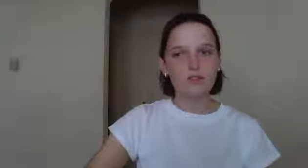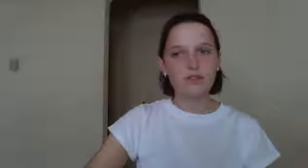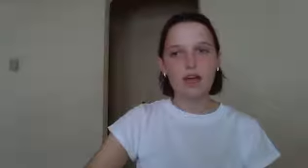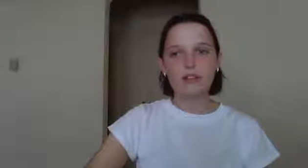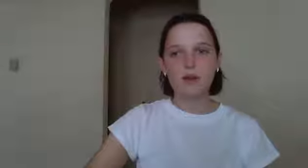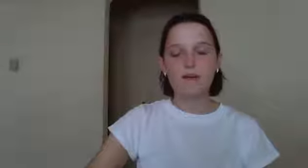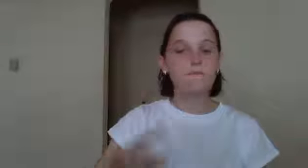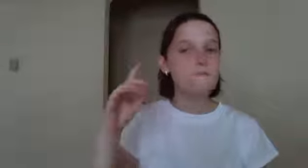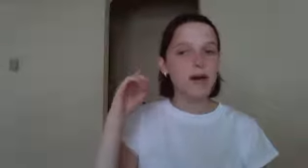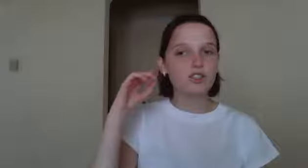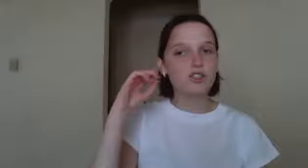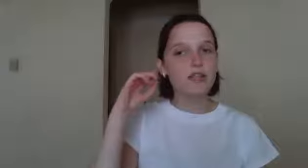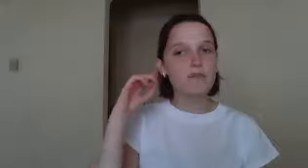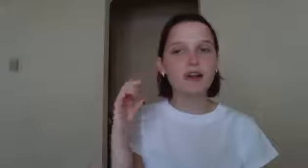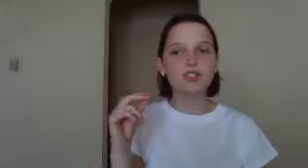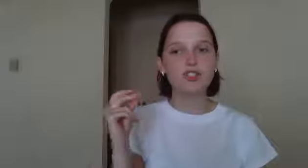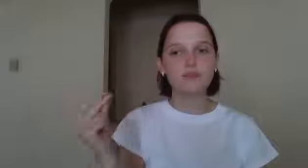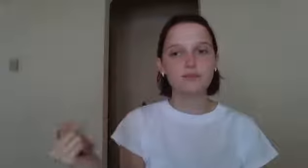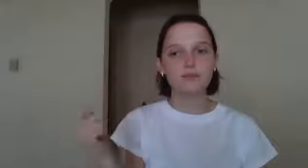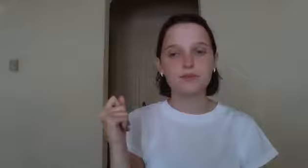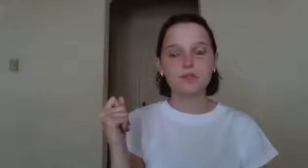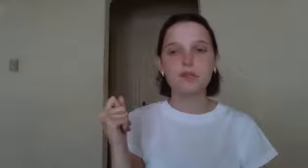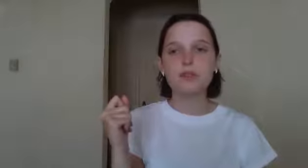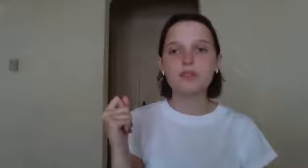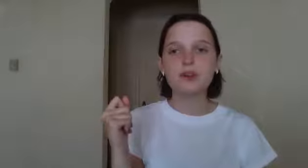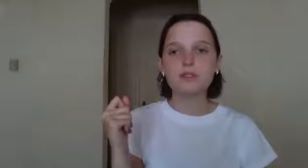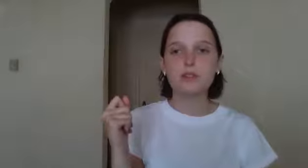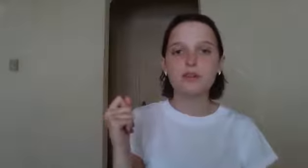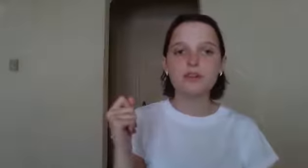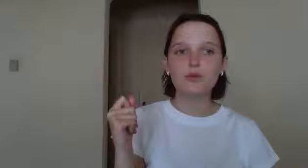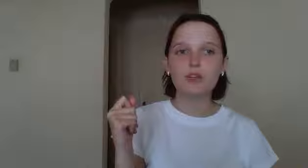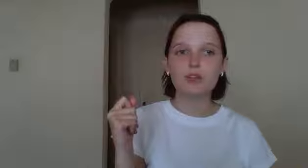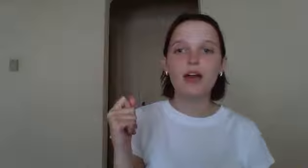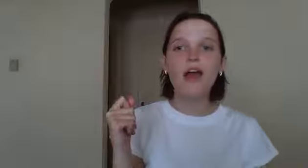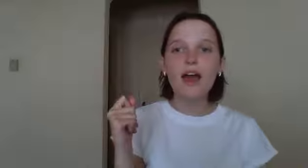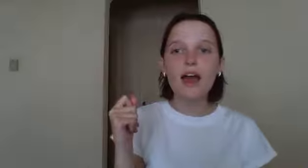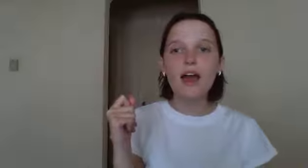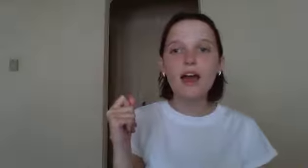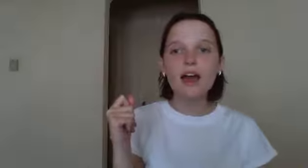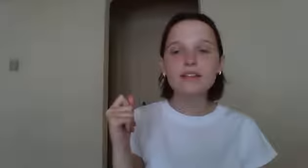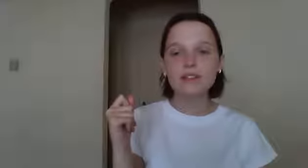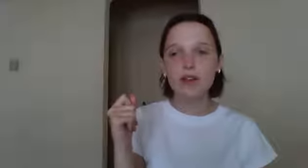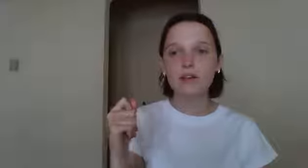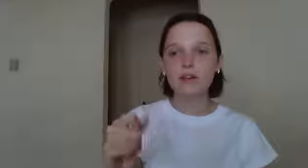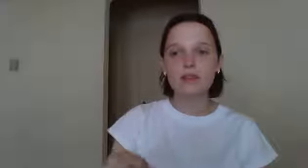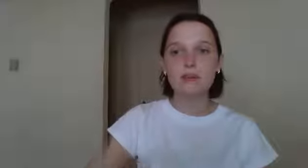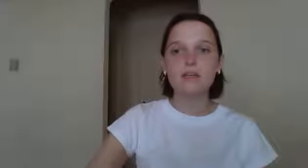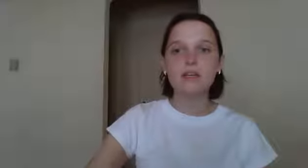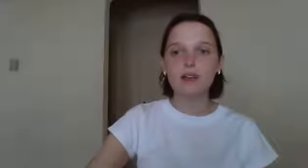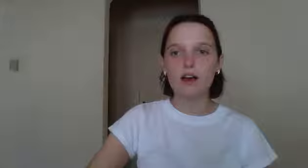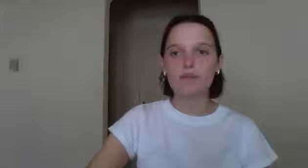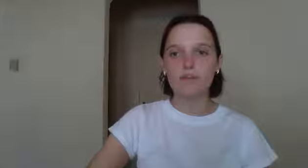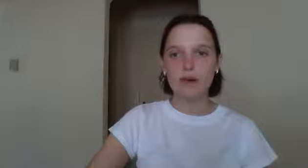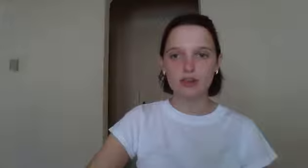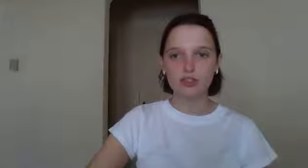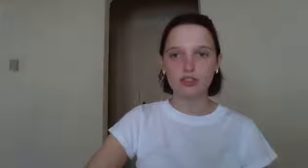Last one, mesh. Say mesh. Give me a thumbs up if you hear the eh sound in the middle of mesh.